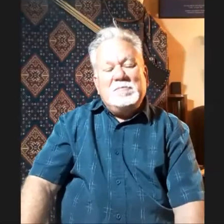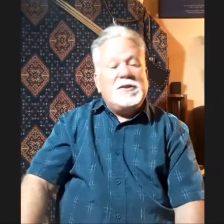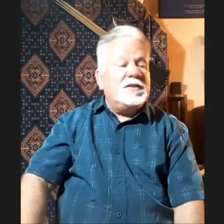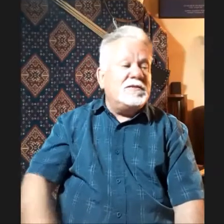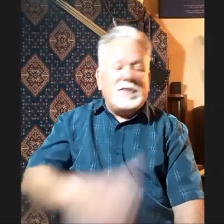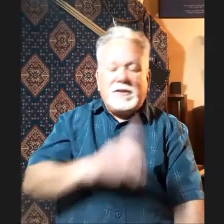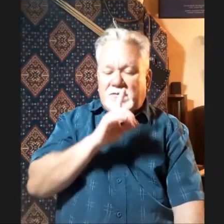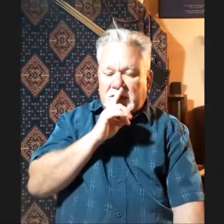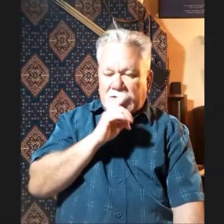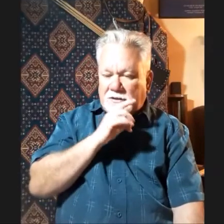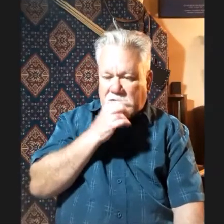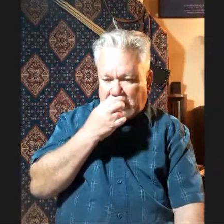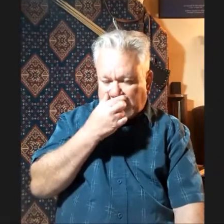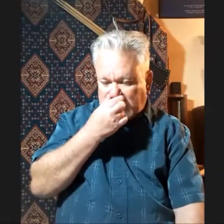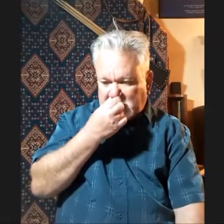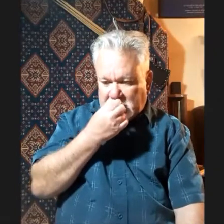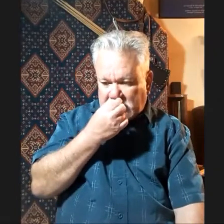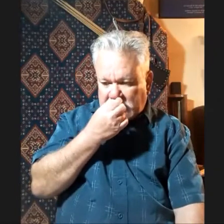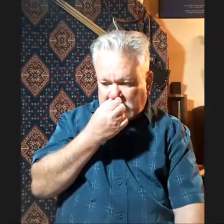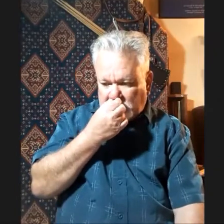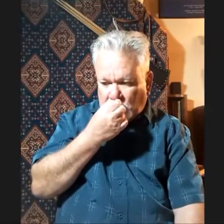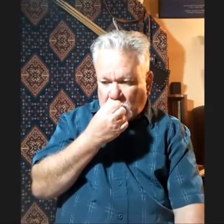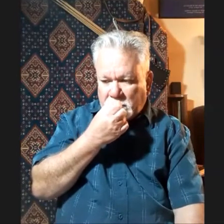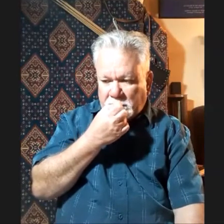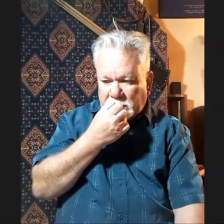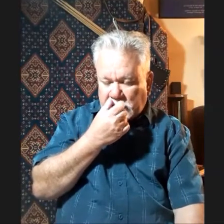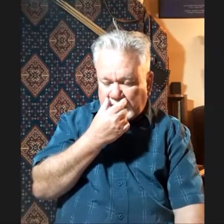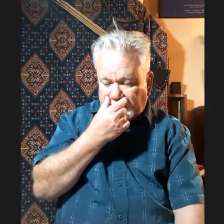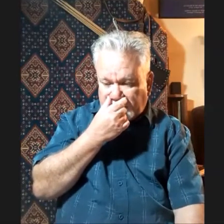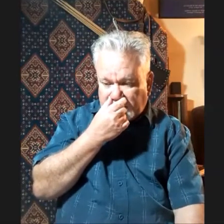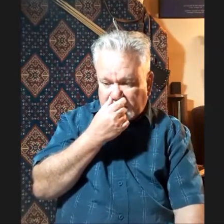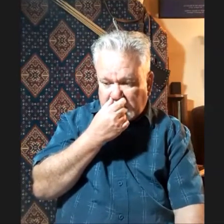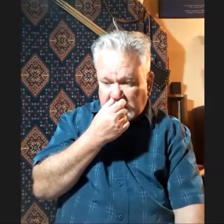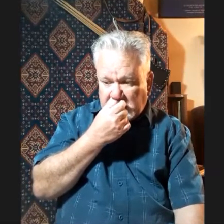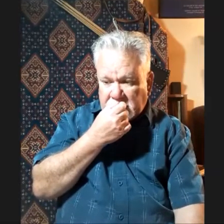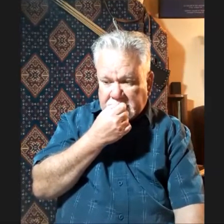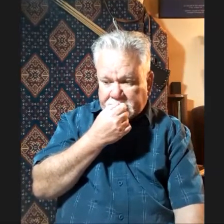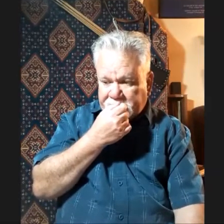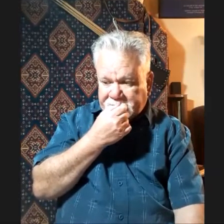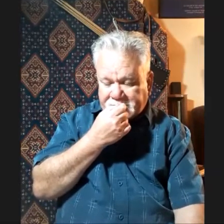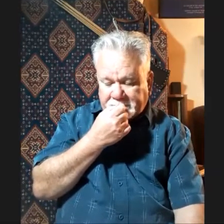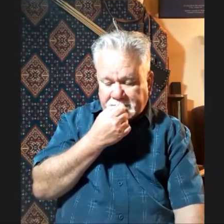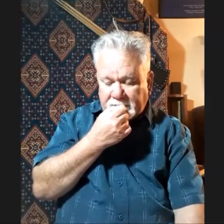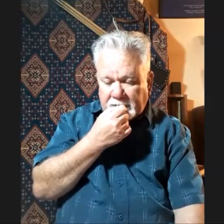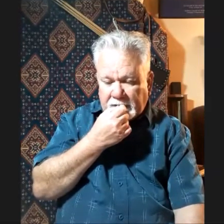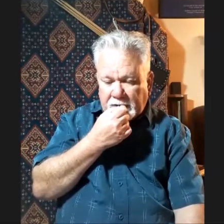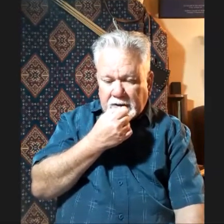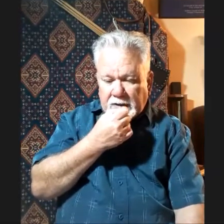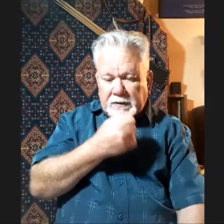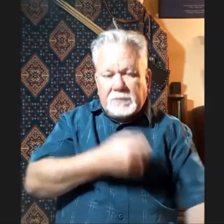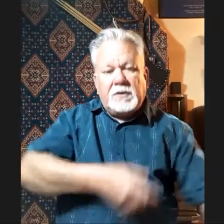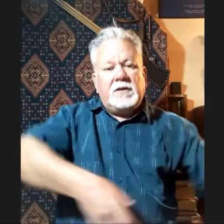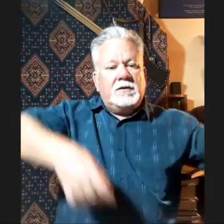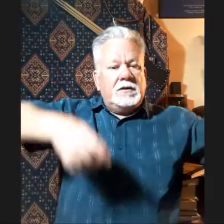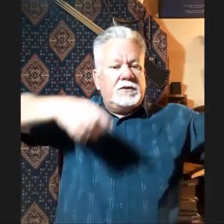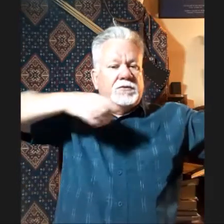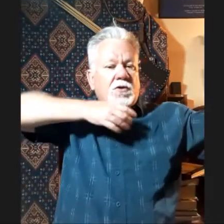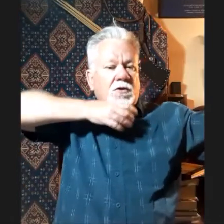But there's another thing that probably should be emphasized, is that it's not